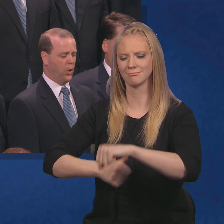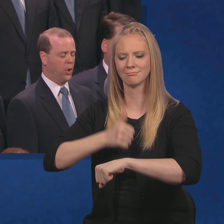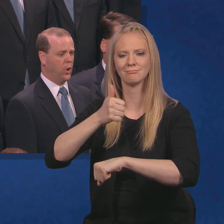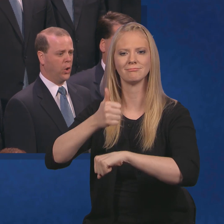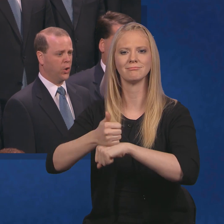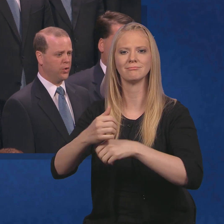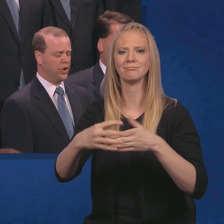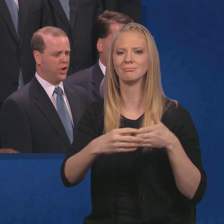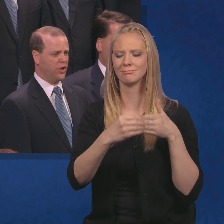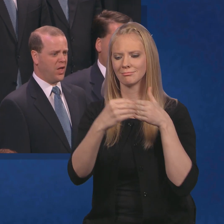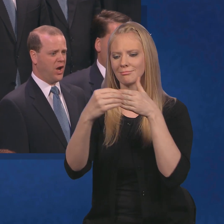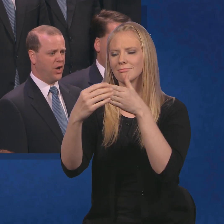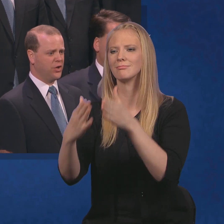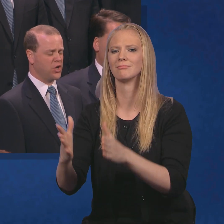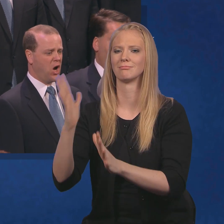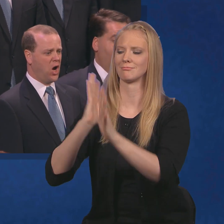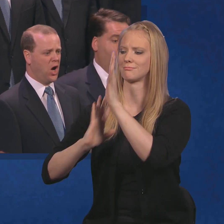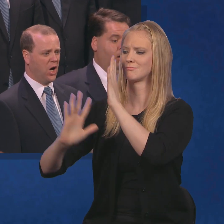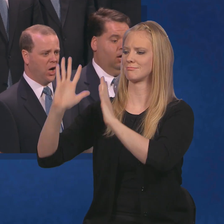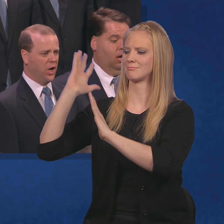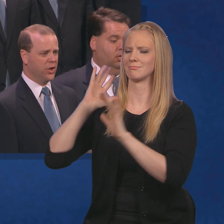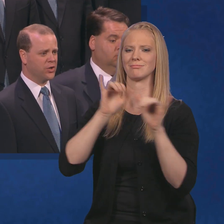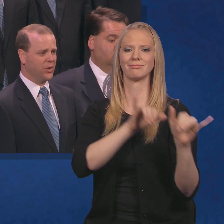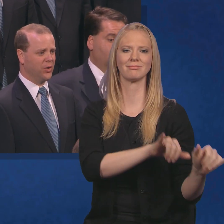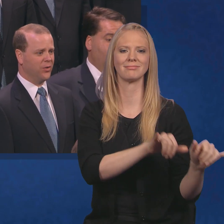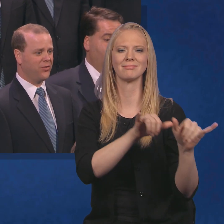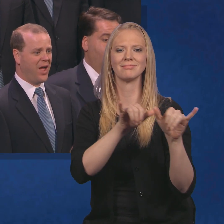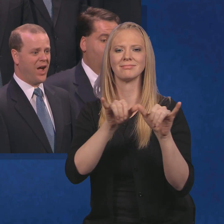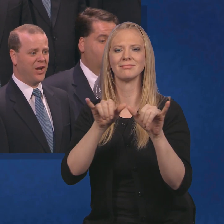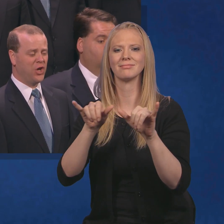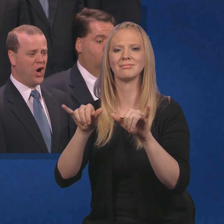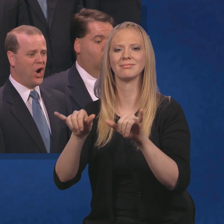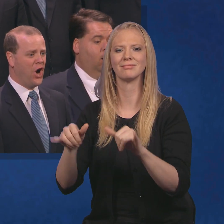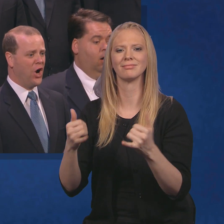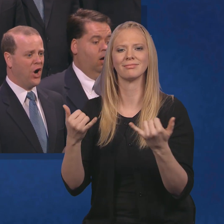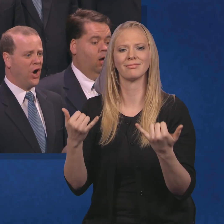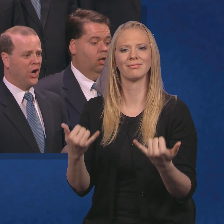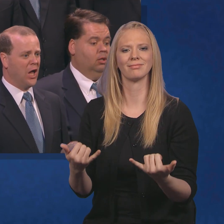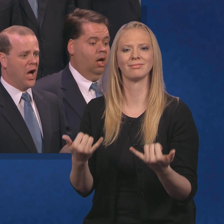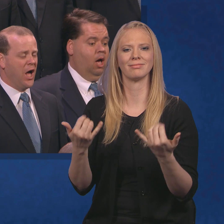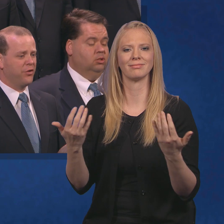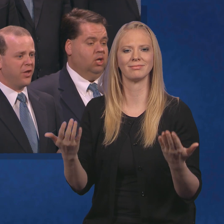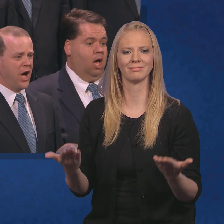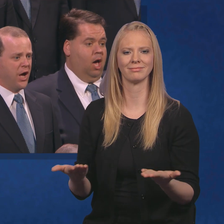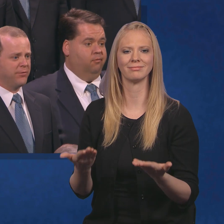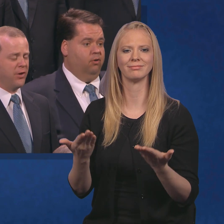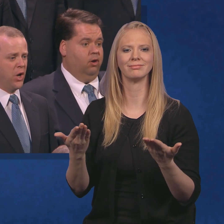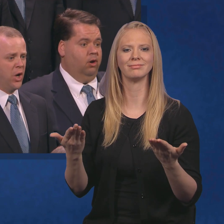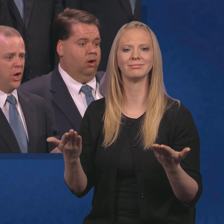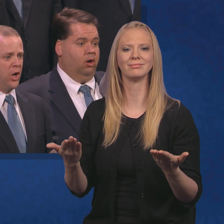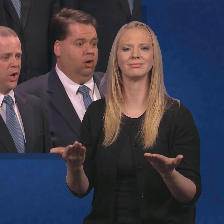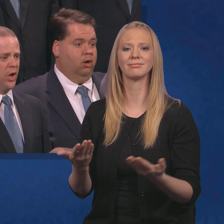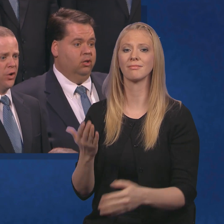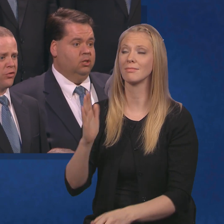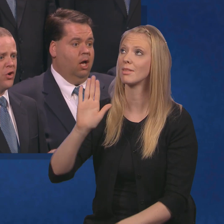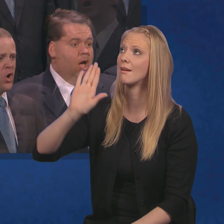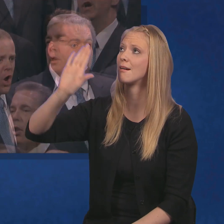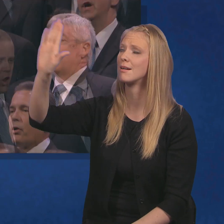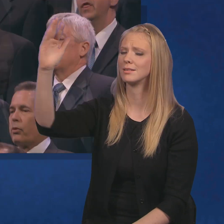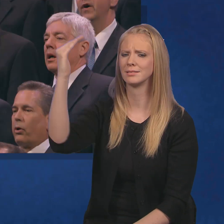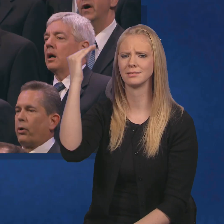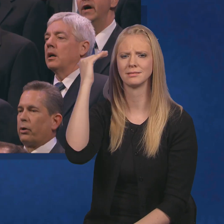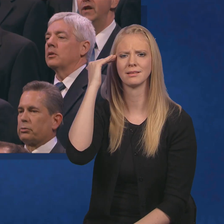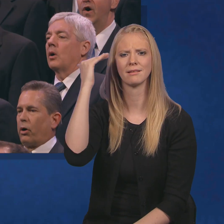Restoring their judges and all as at first.